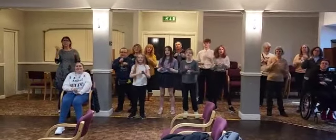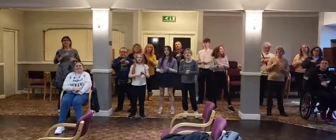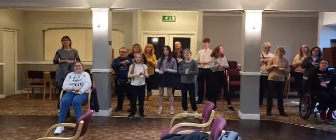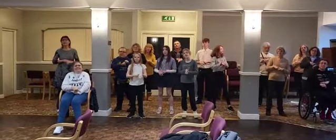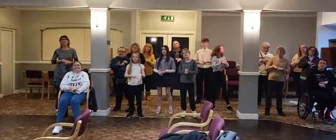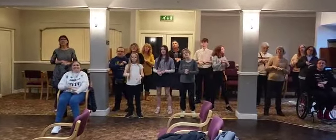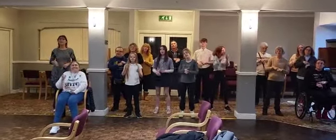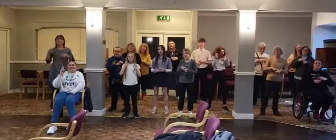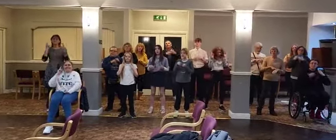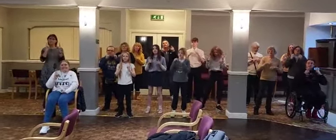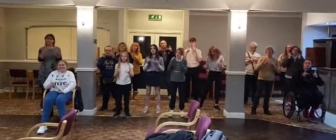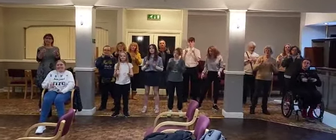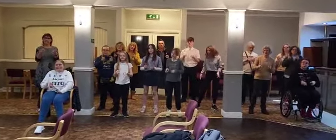time to kill